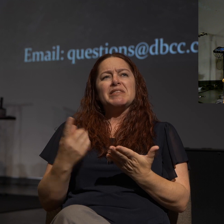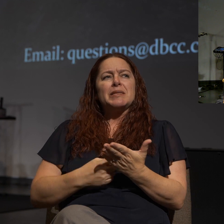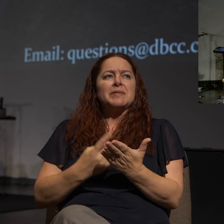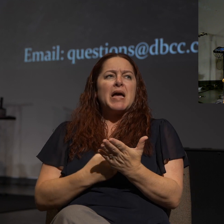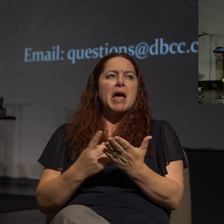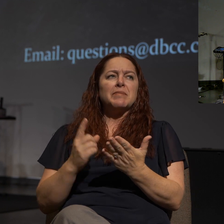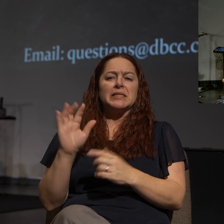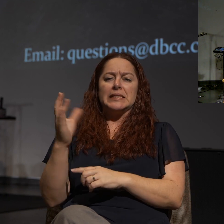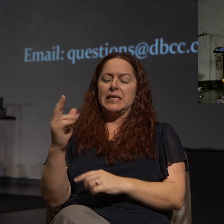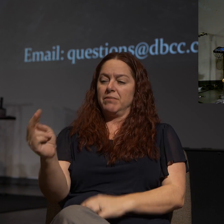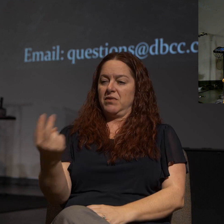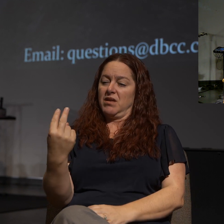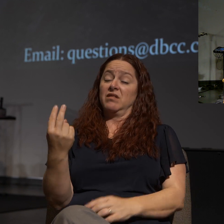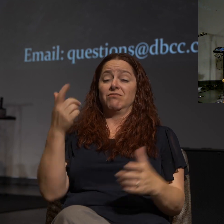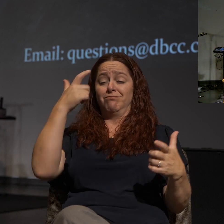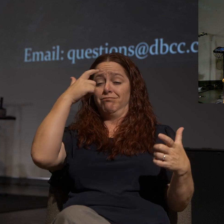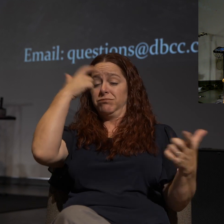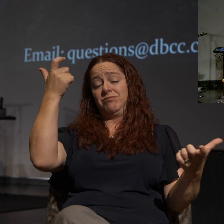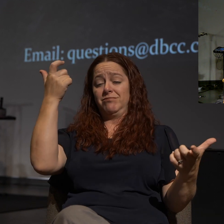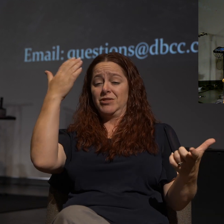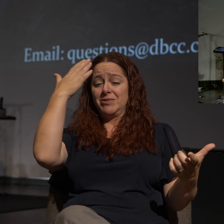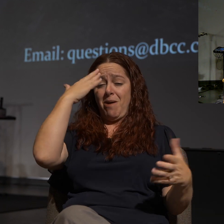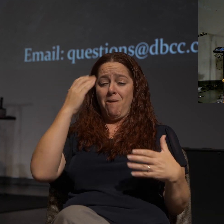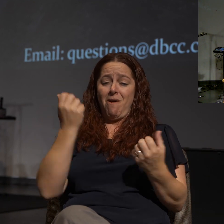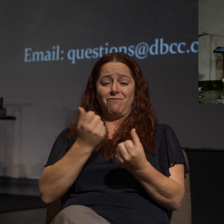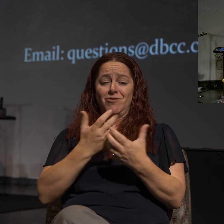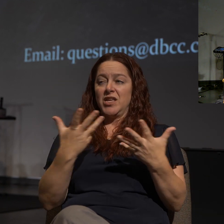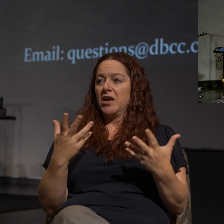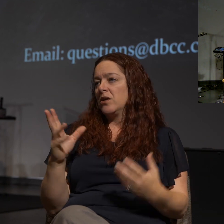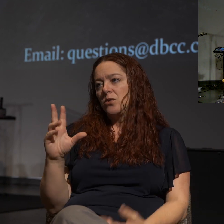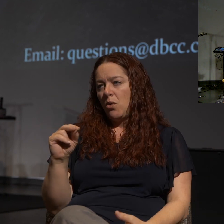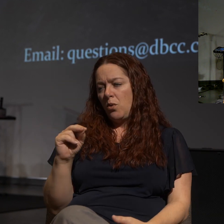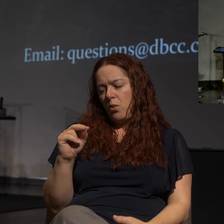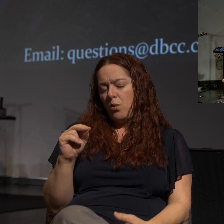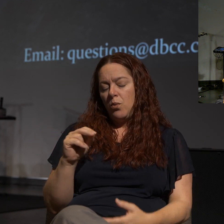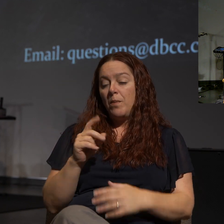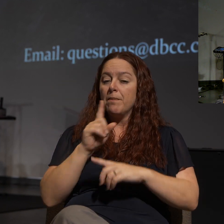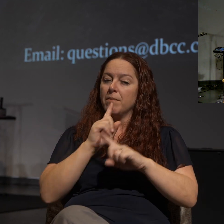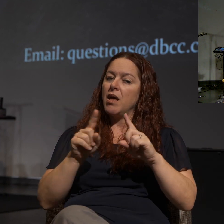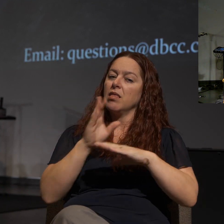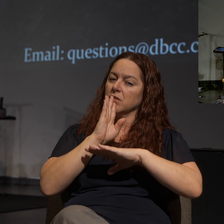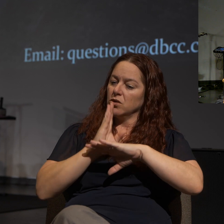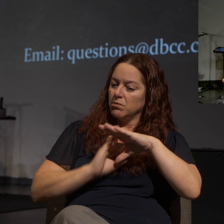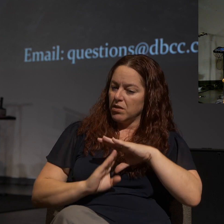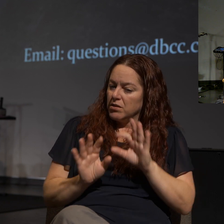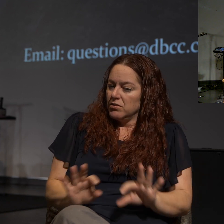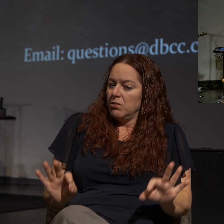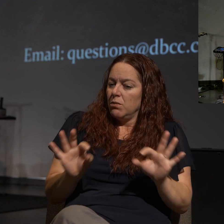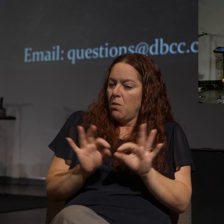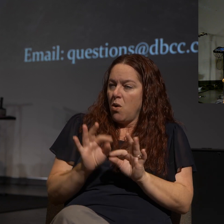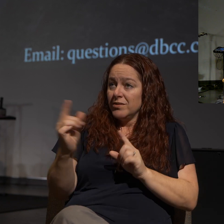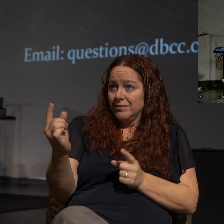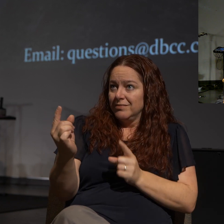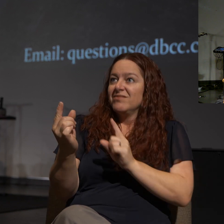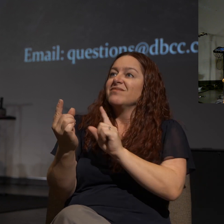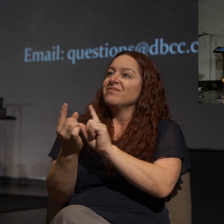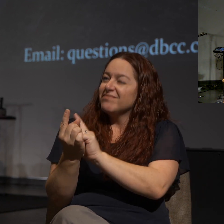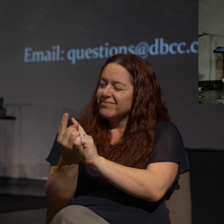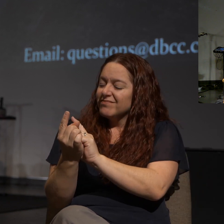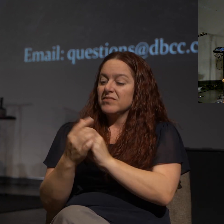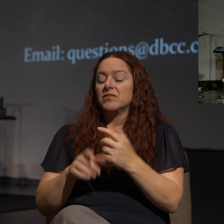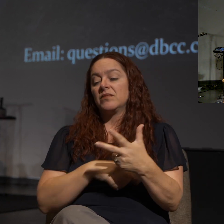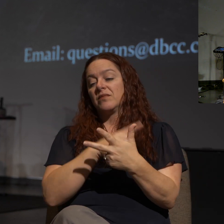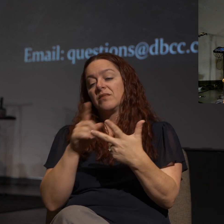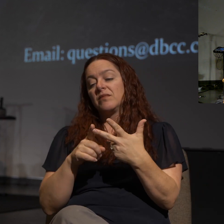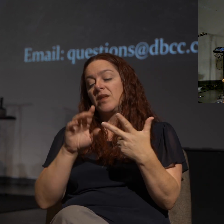and we don't know it all. We might know a lot, but the humility in approaching someone is so necessary in winsomeness. And then